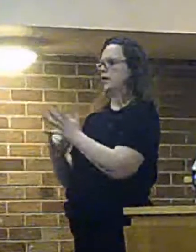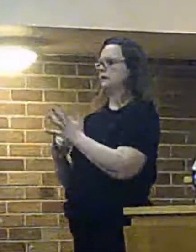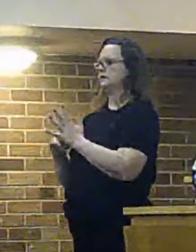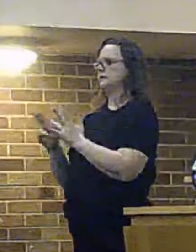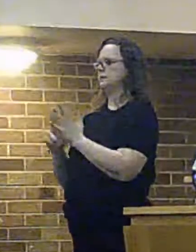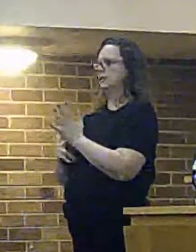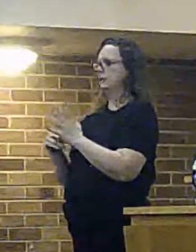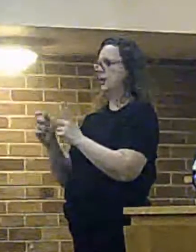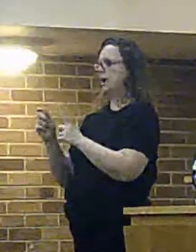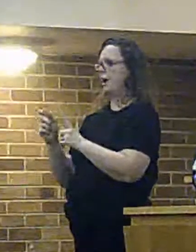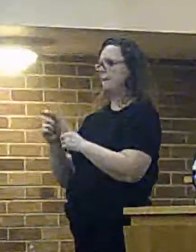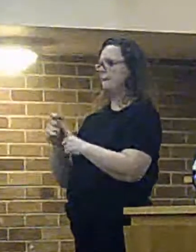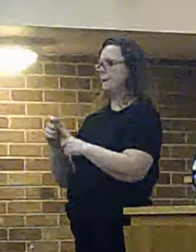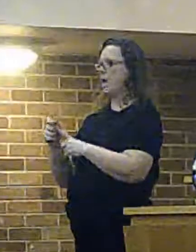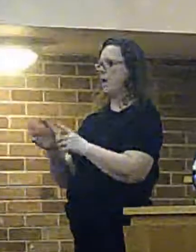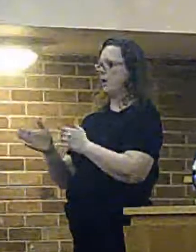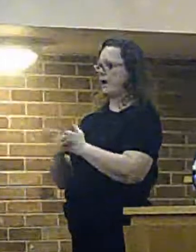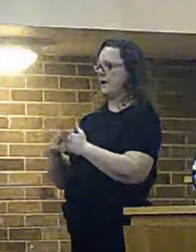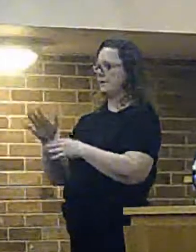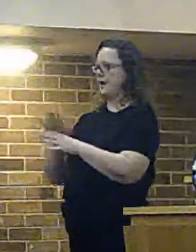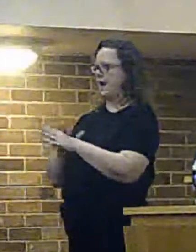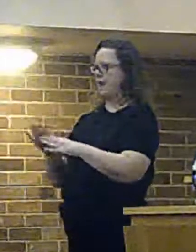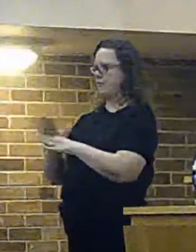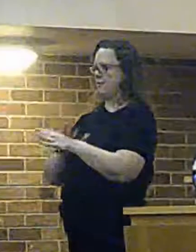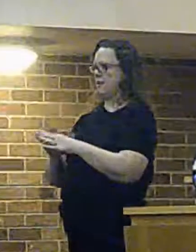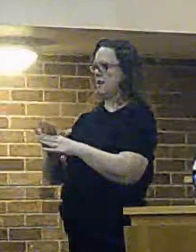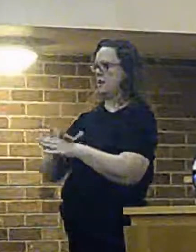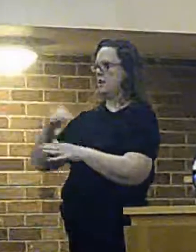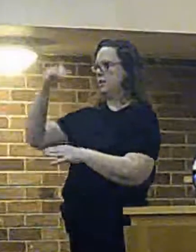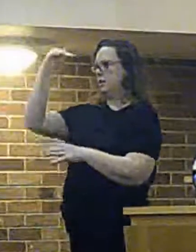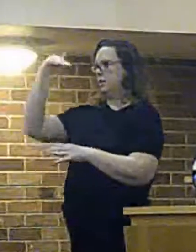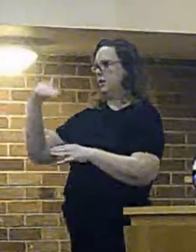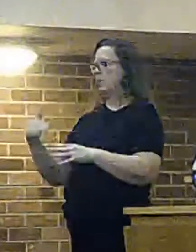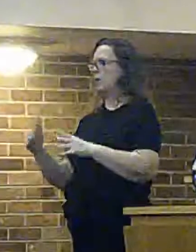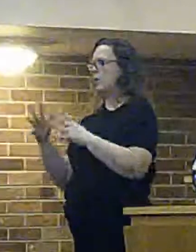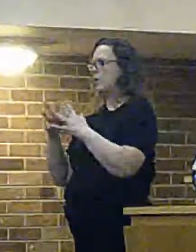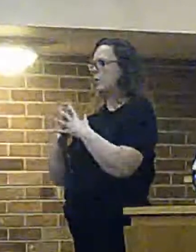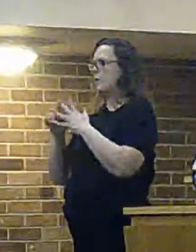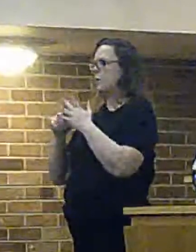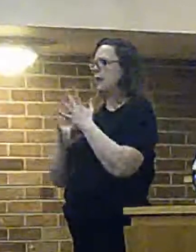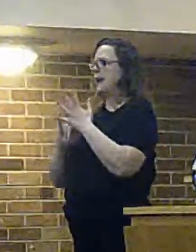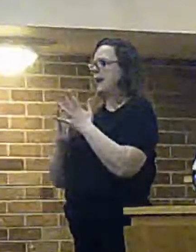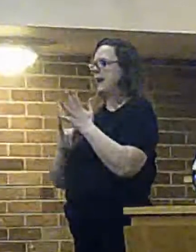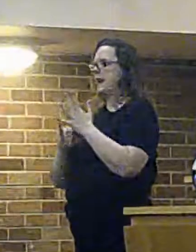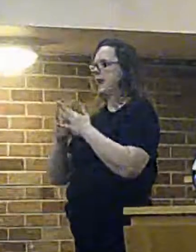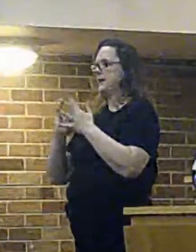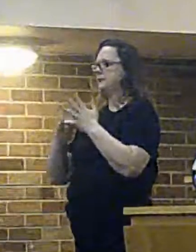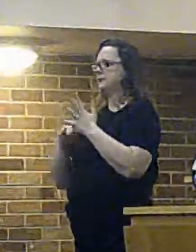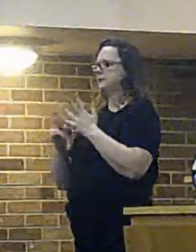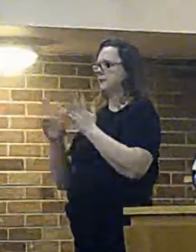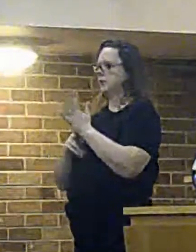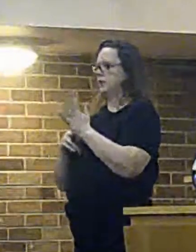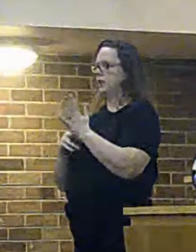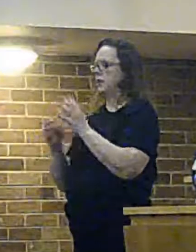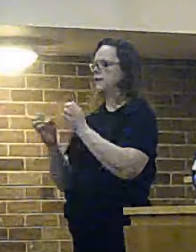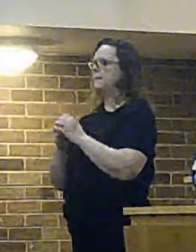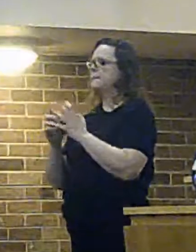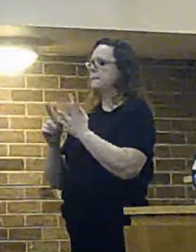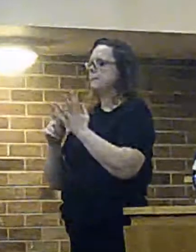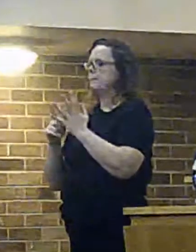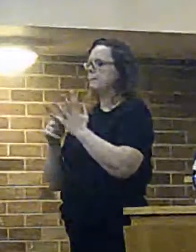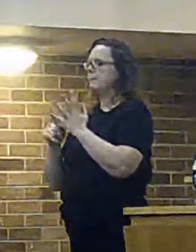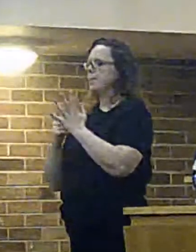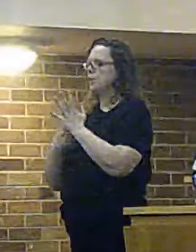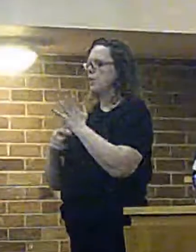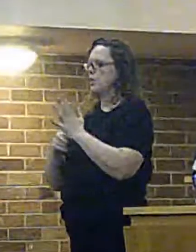park gate area we extend the truth as far down as williston and burton in return cheshire make the first response